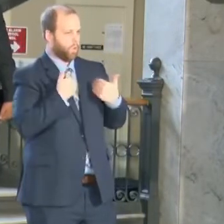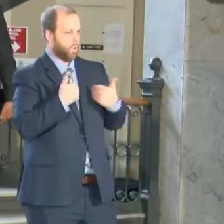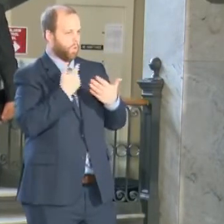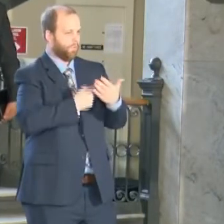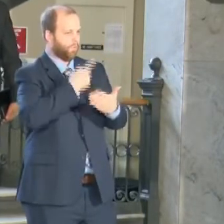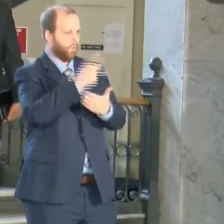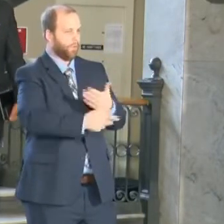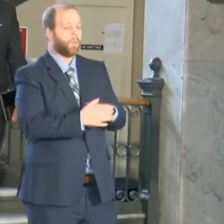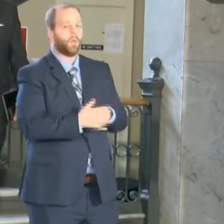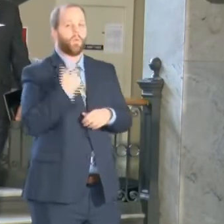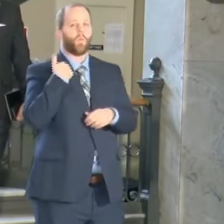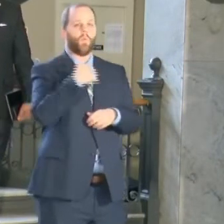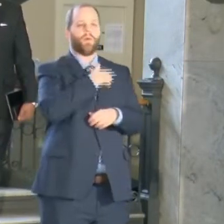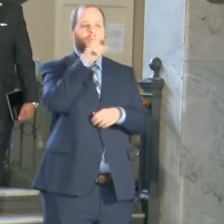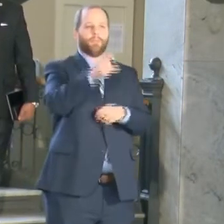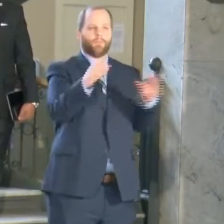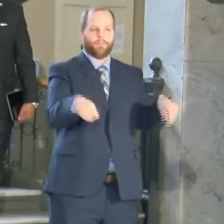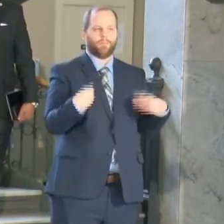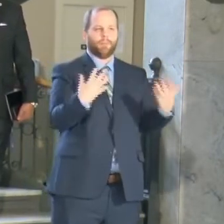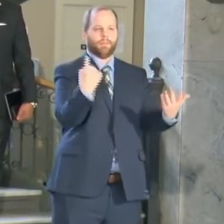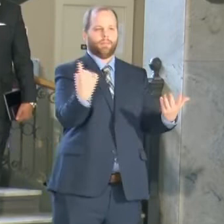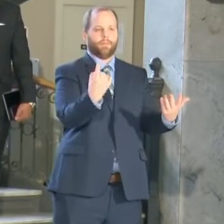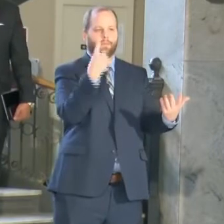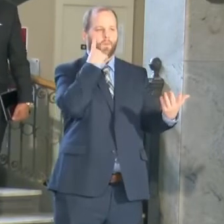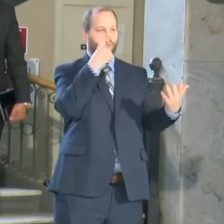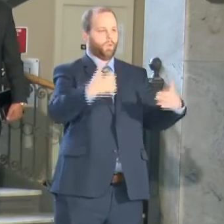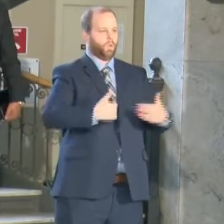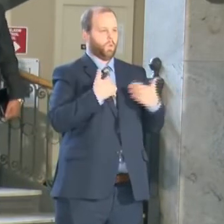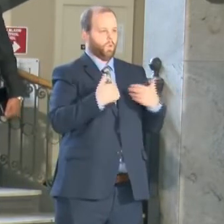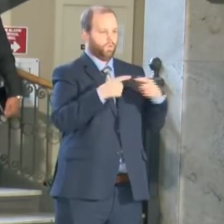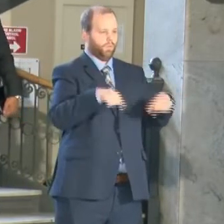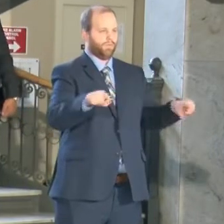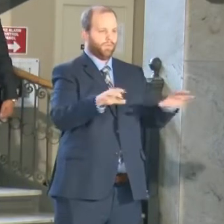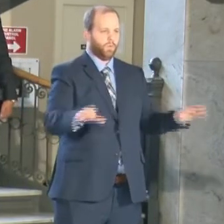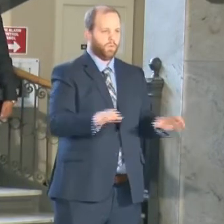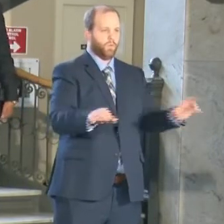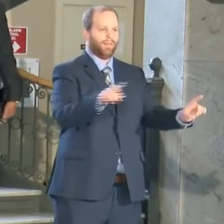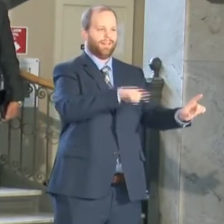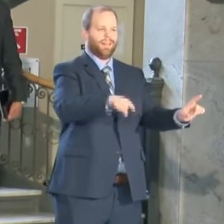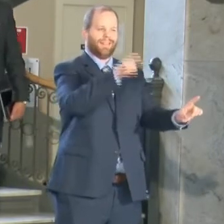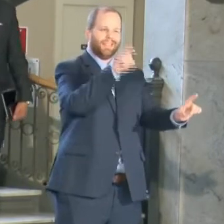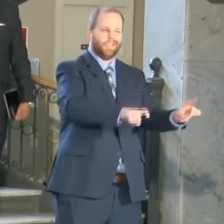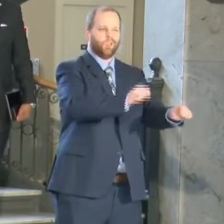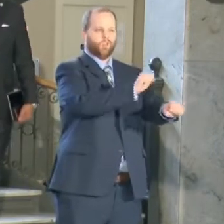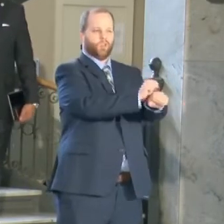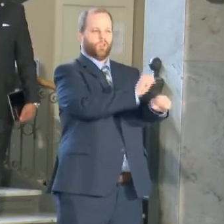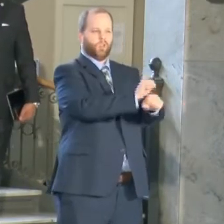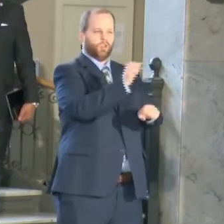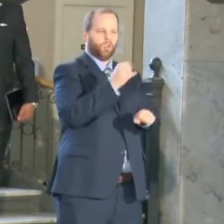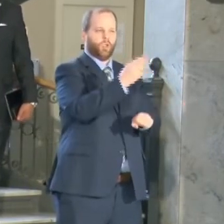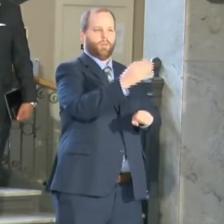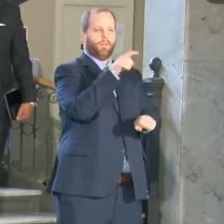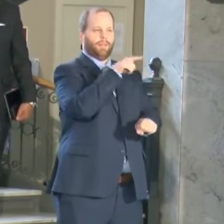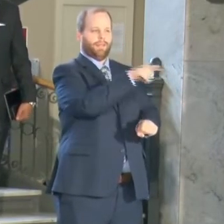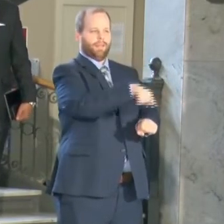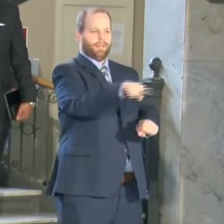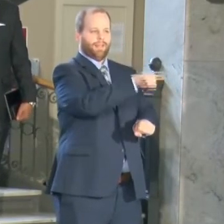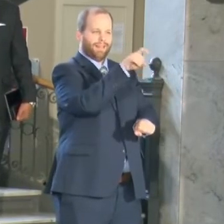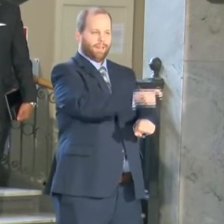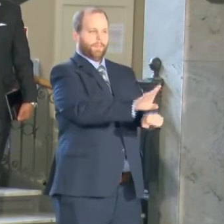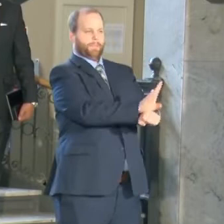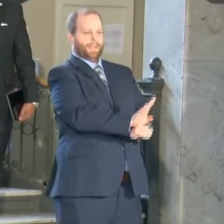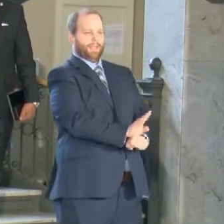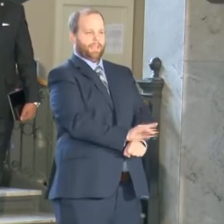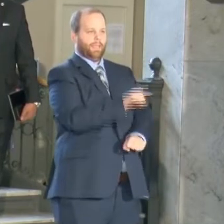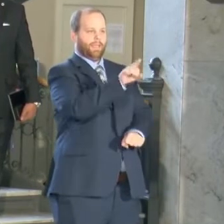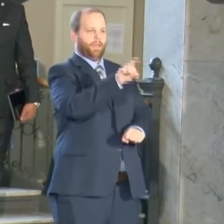got to have give something for our youth to do. They need to have a job. We need to keep them busy. They need to be in our